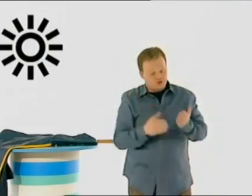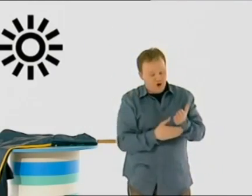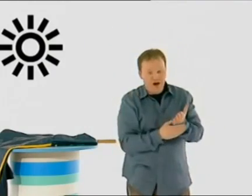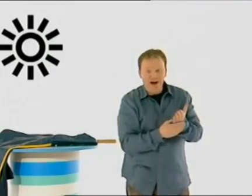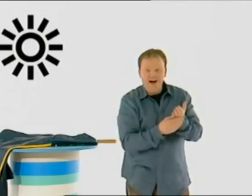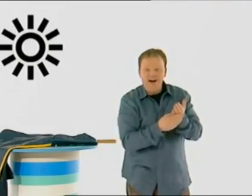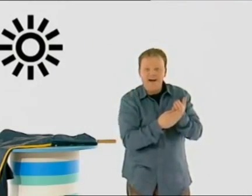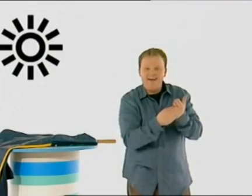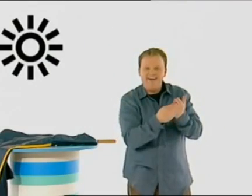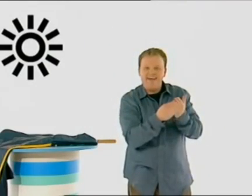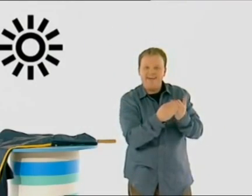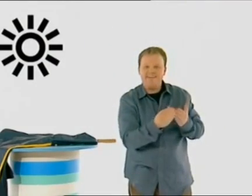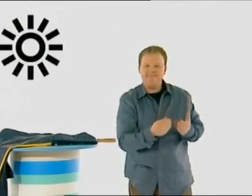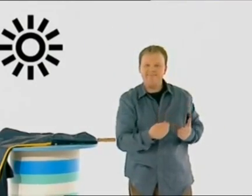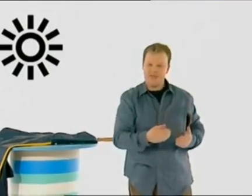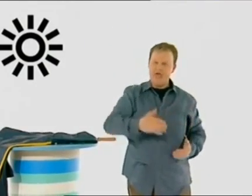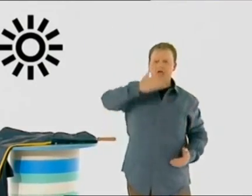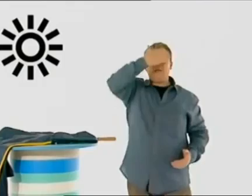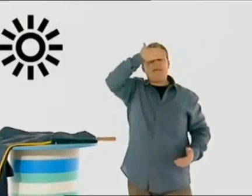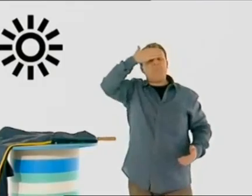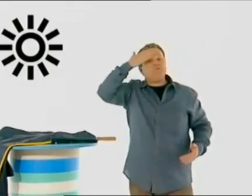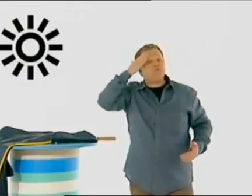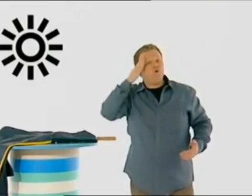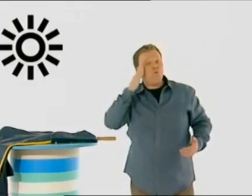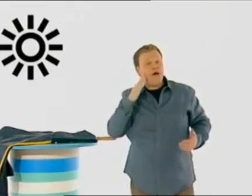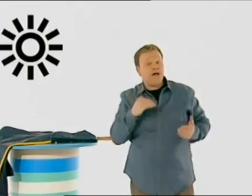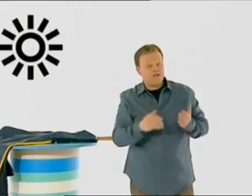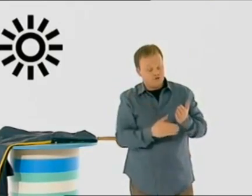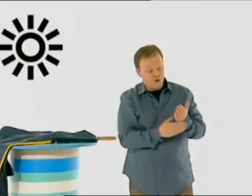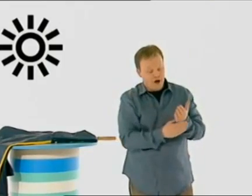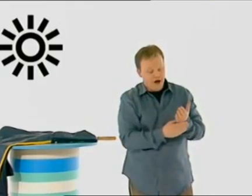dry, keeps us warm and dry.